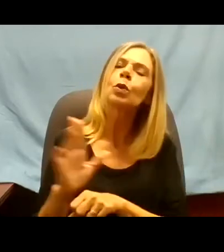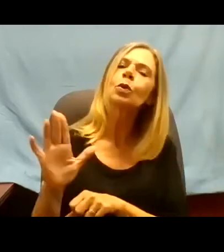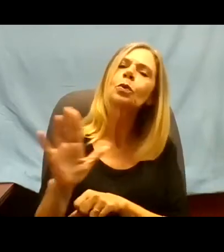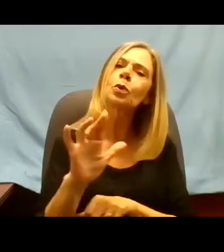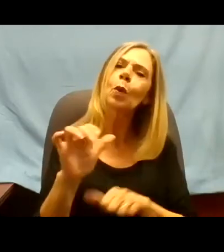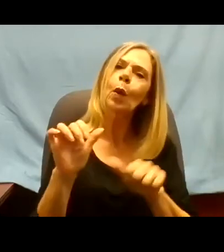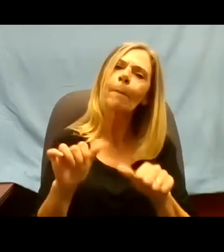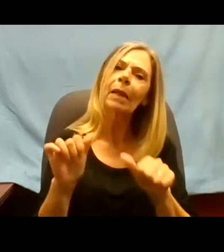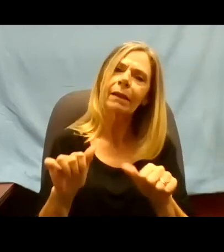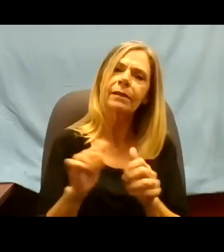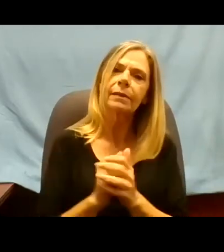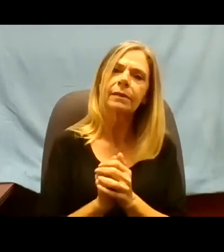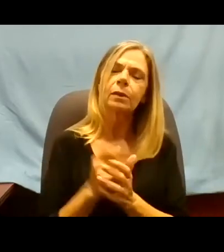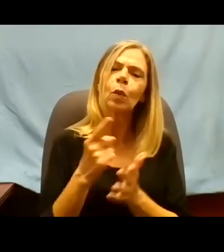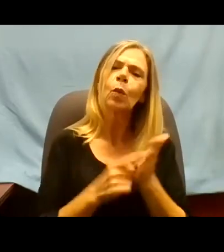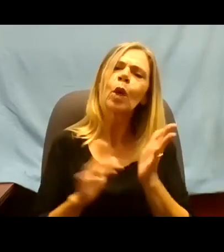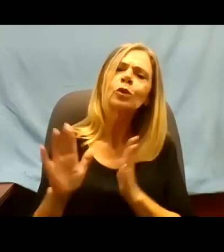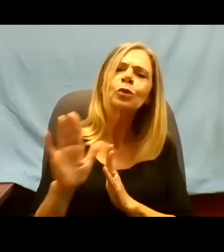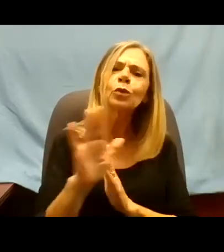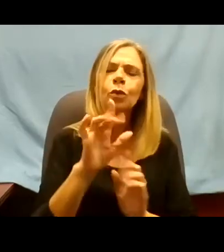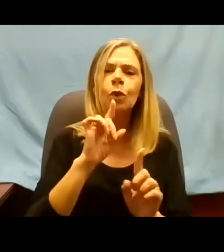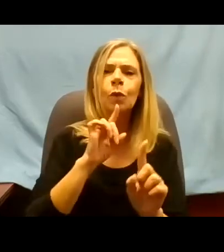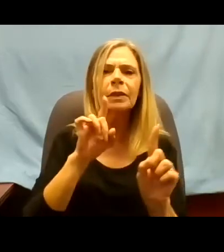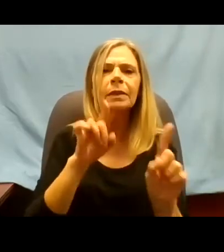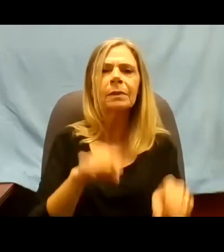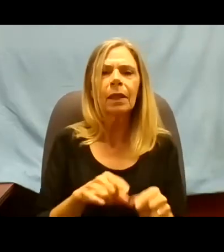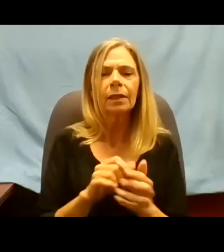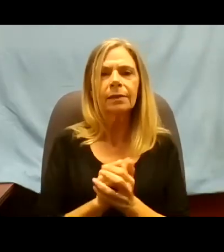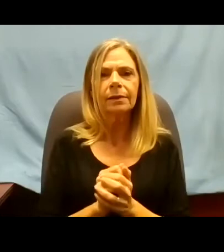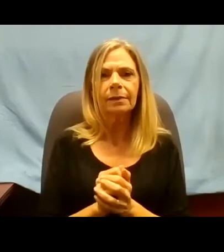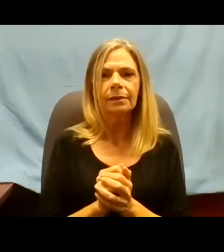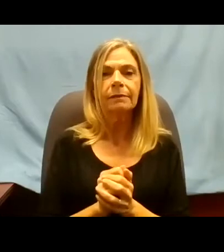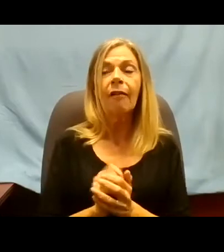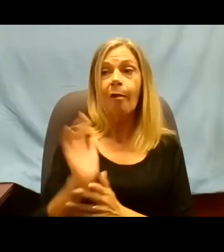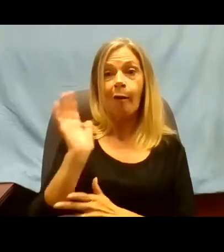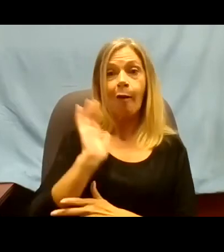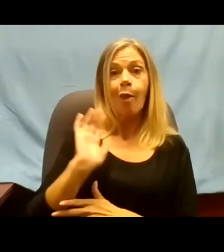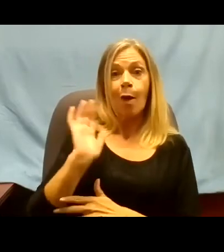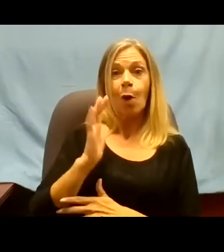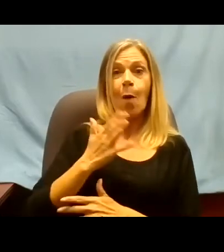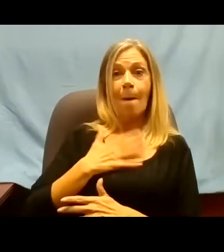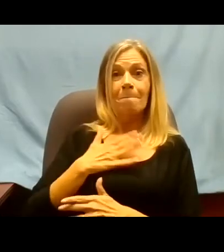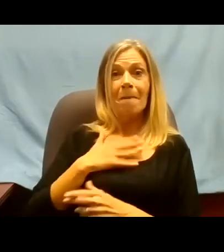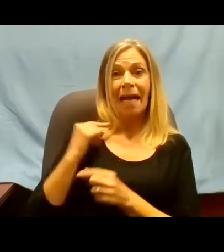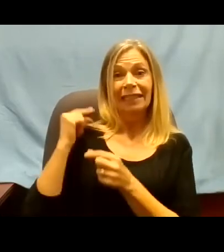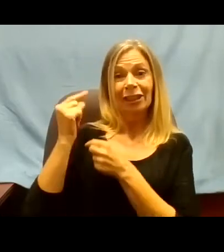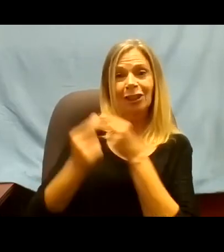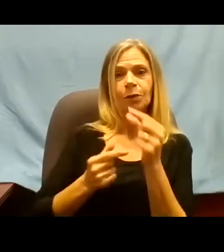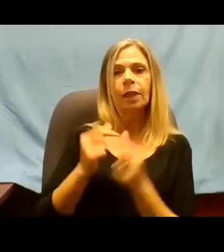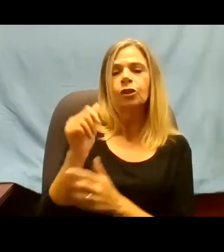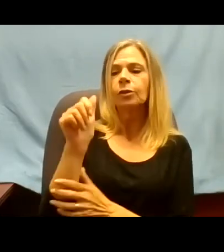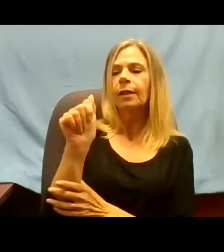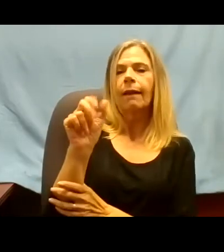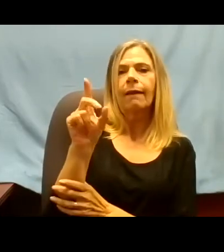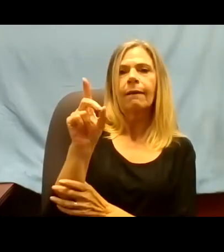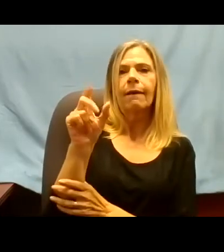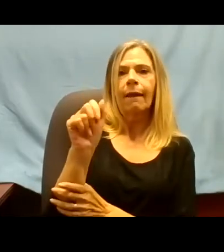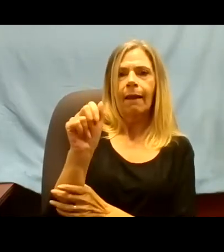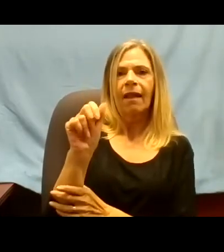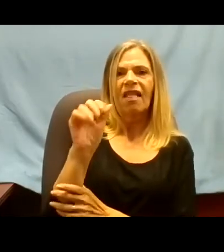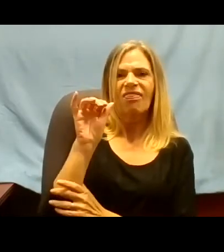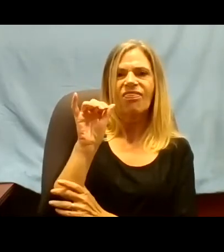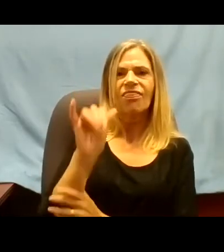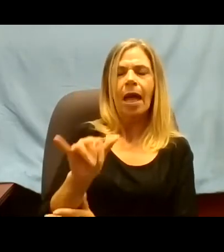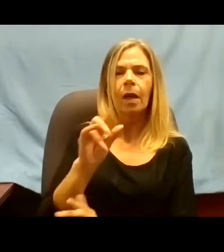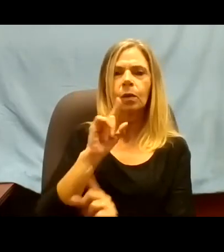response? The ADA was a response of my generation. And you? You're